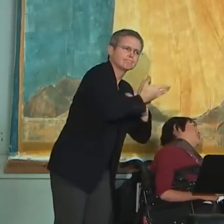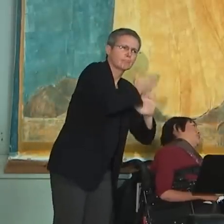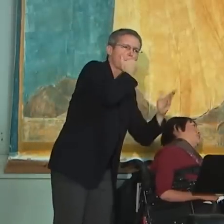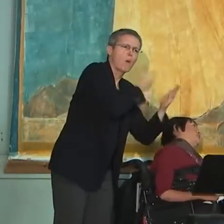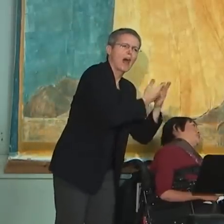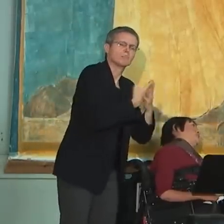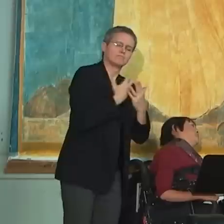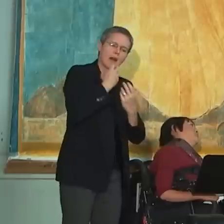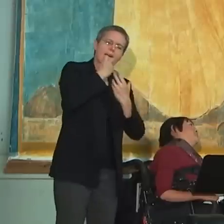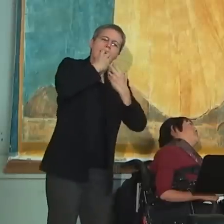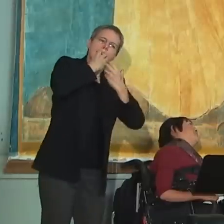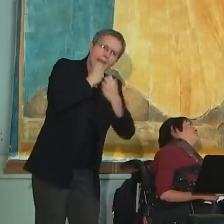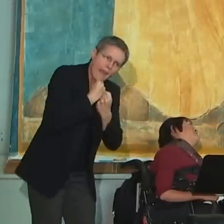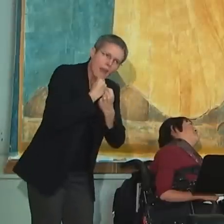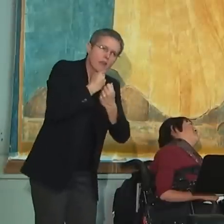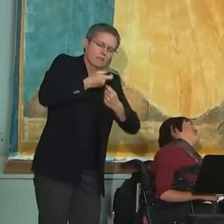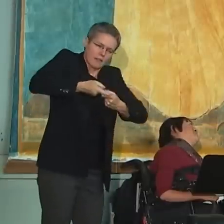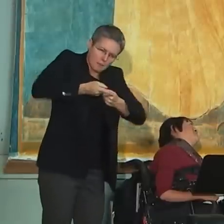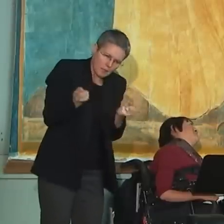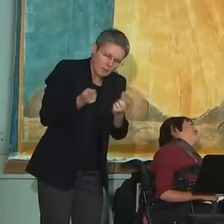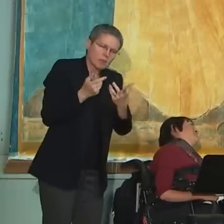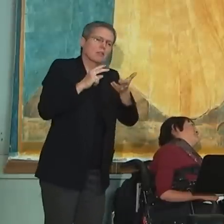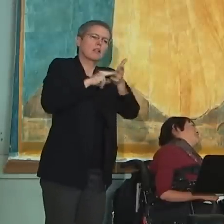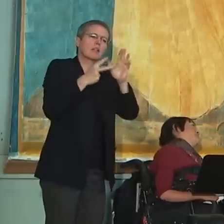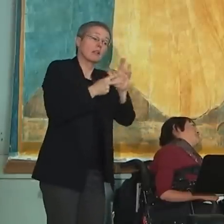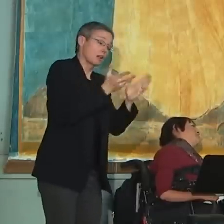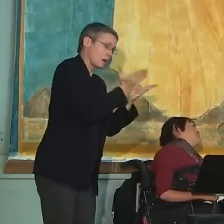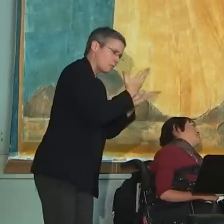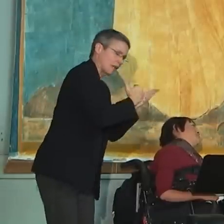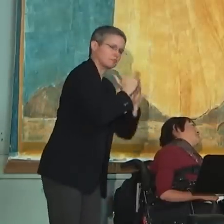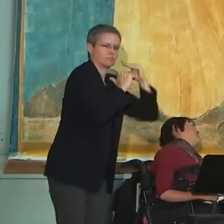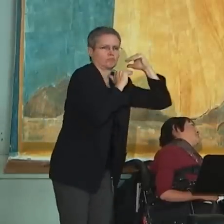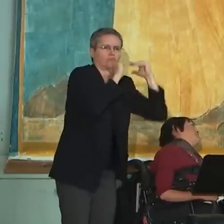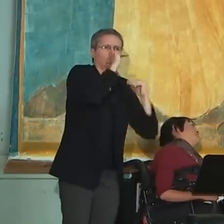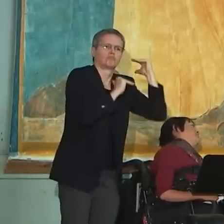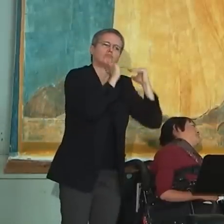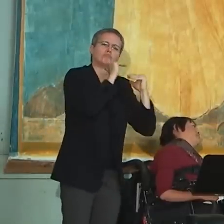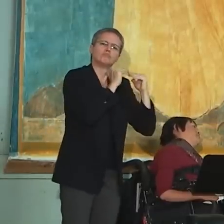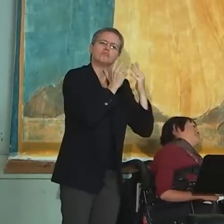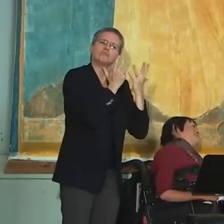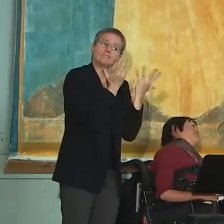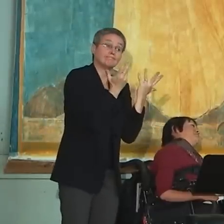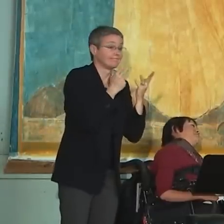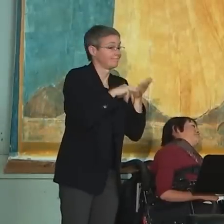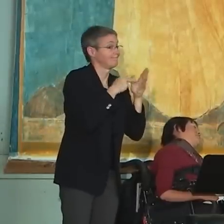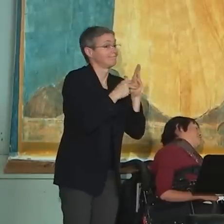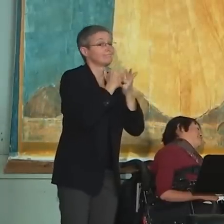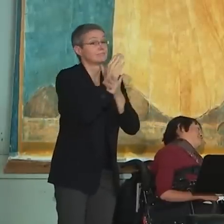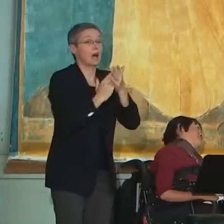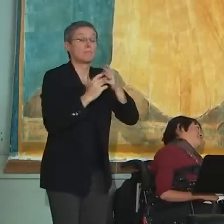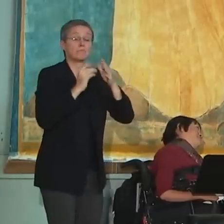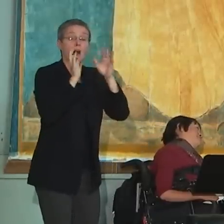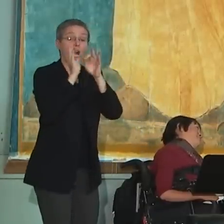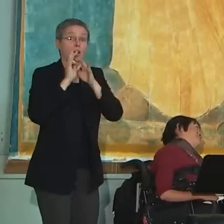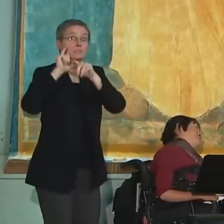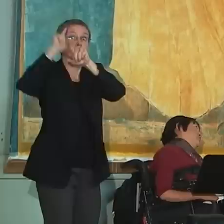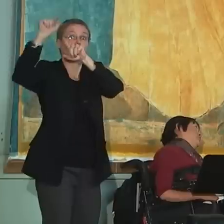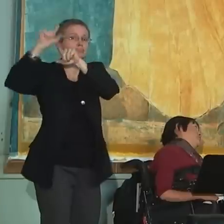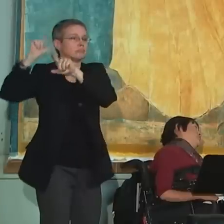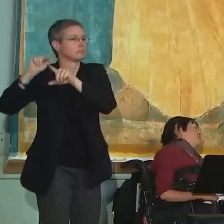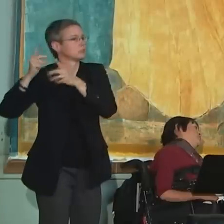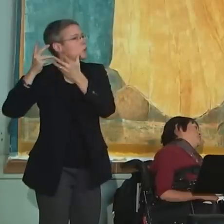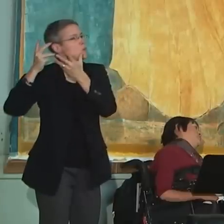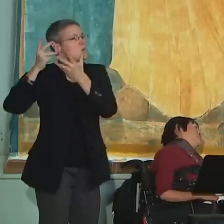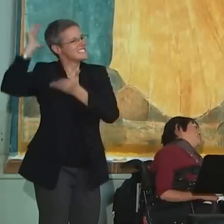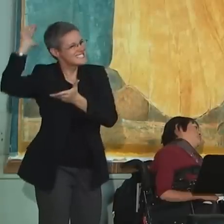and we balance our books properly. So what I've said is we need to balance our books. need to get some costs down. We have a, uh, middle group bureaucracy